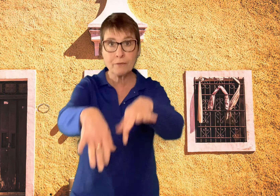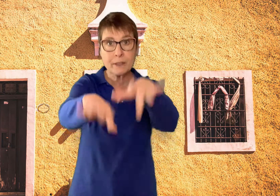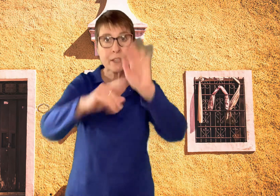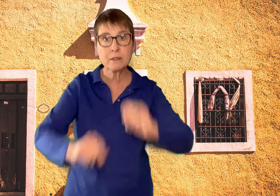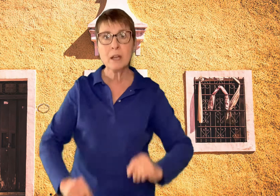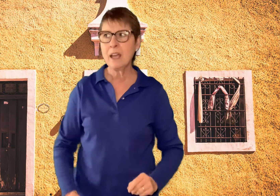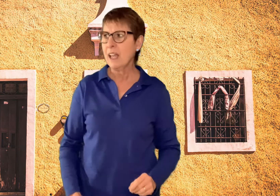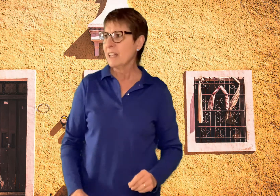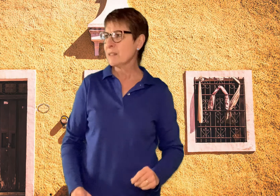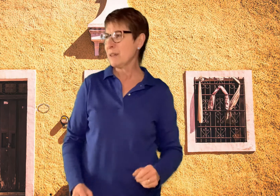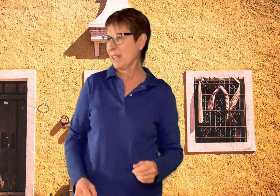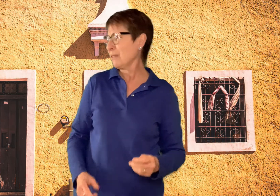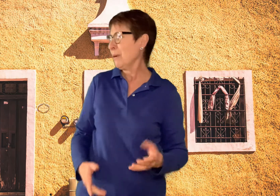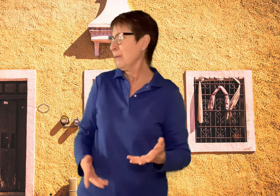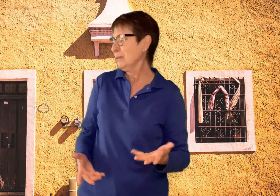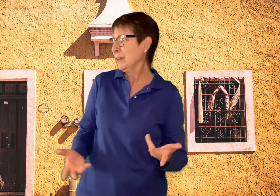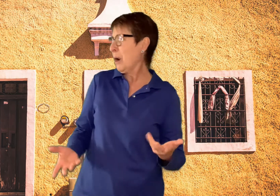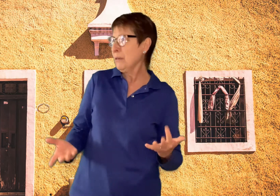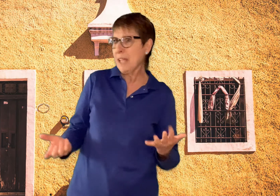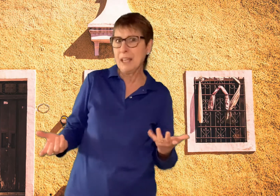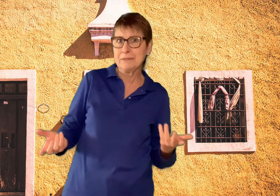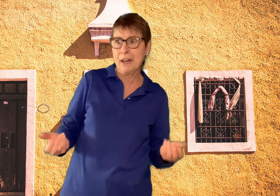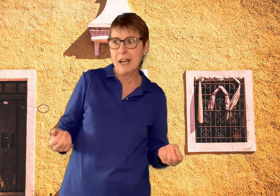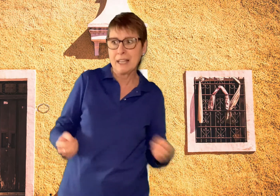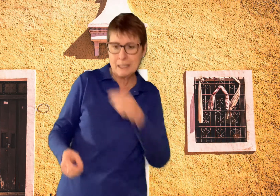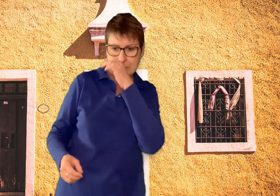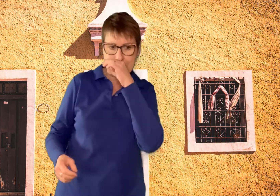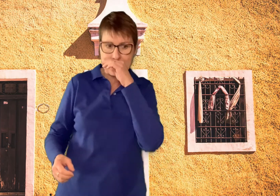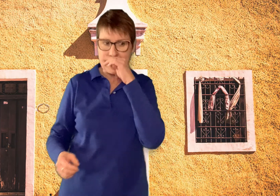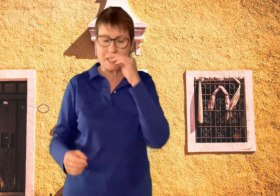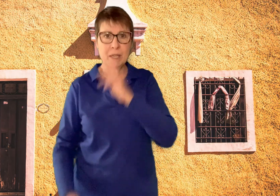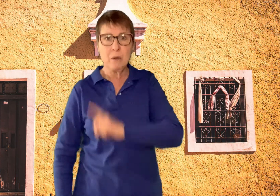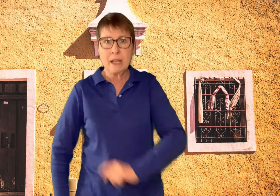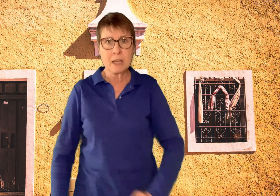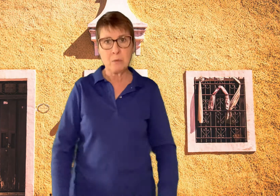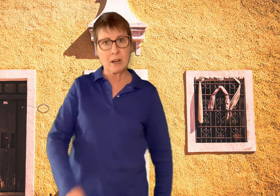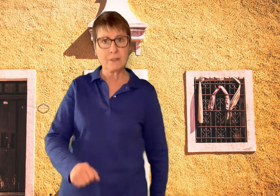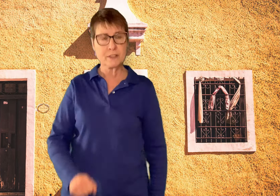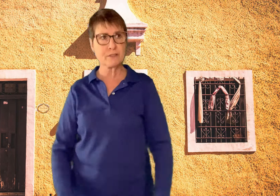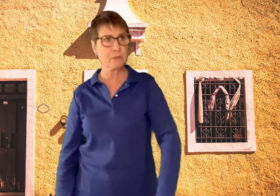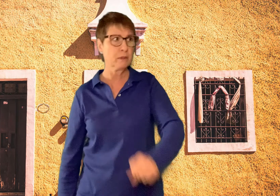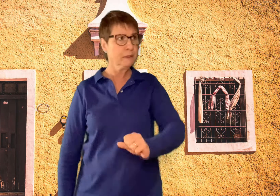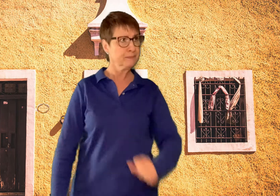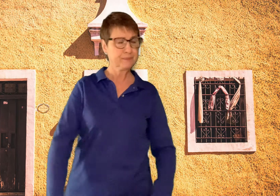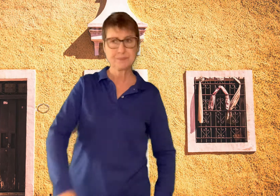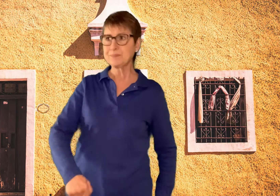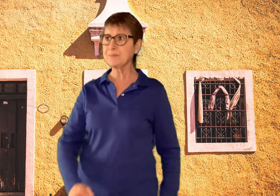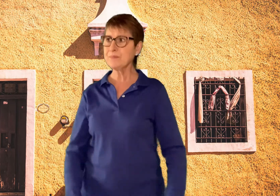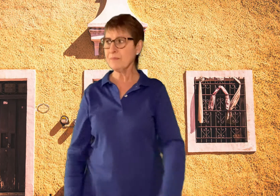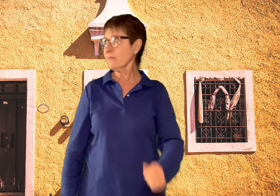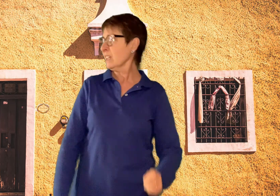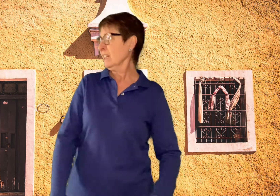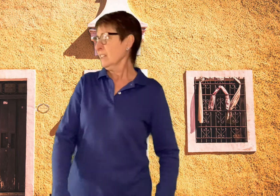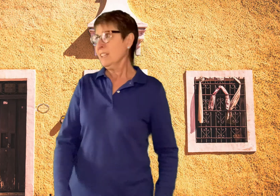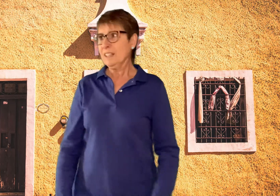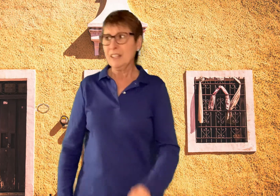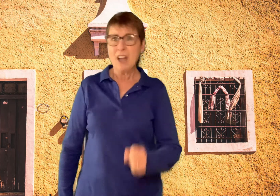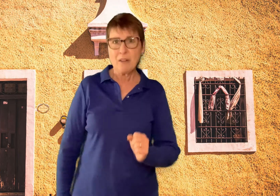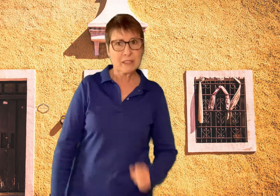with you. So he was like, oh, okay, fine. And so he, he went off to school, not really